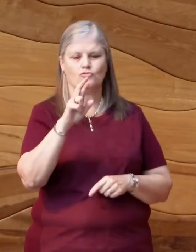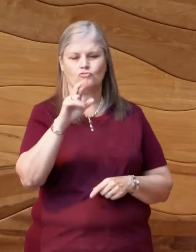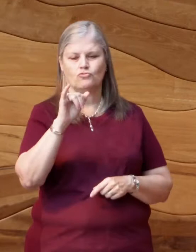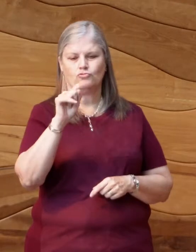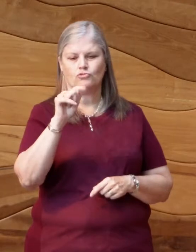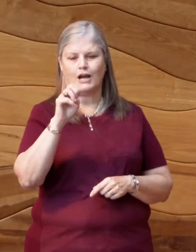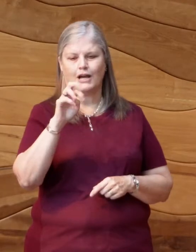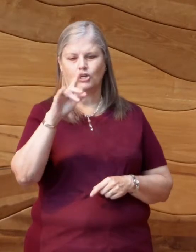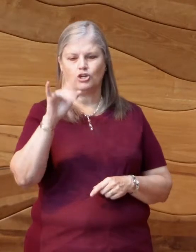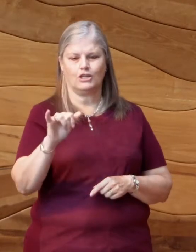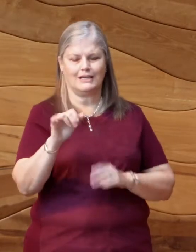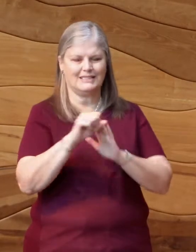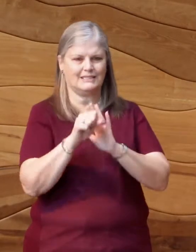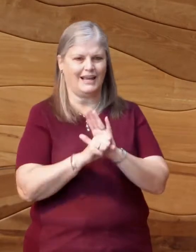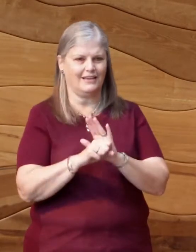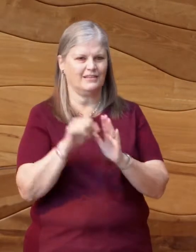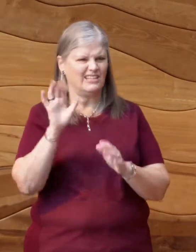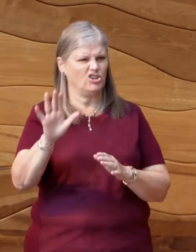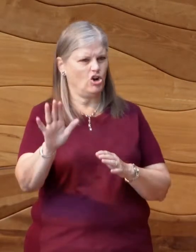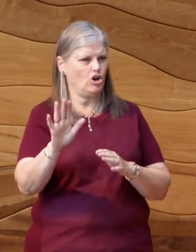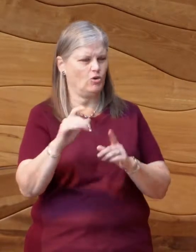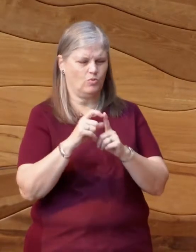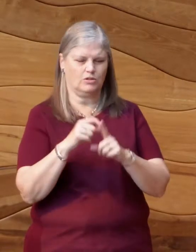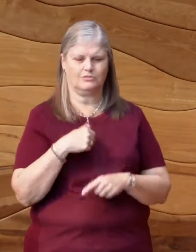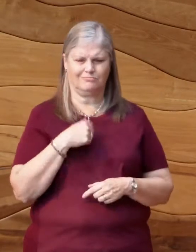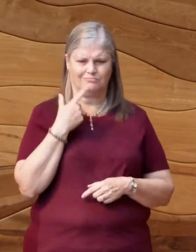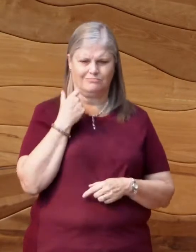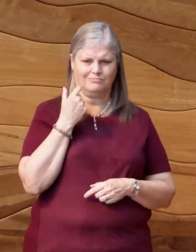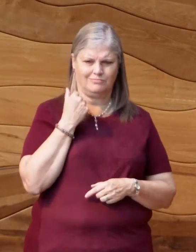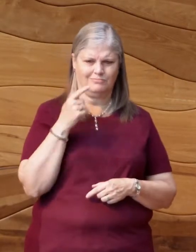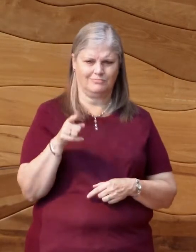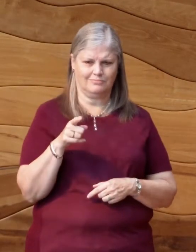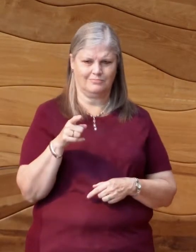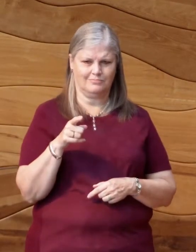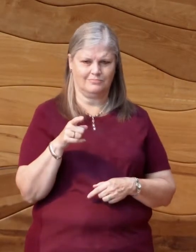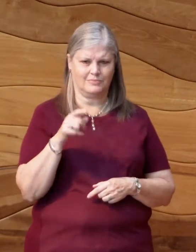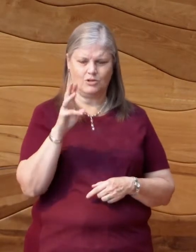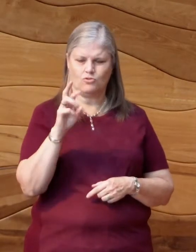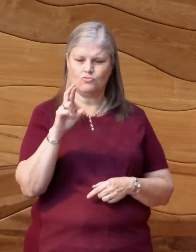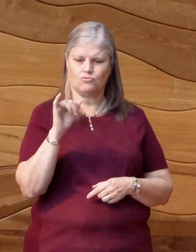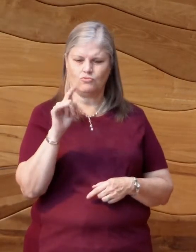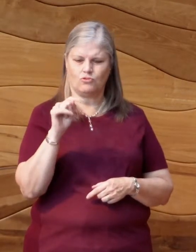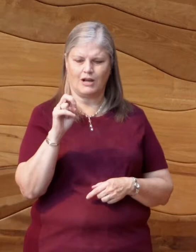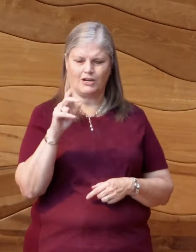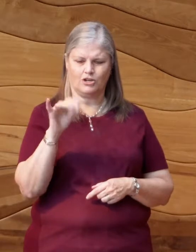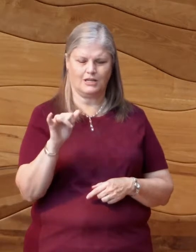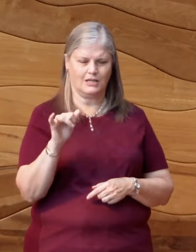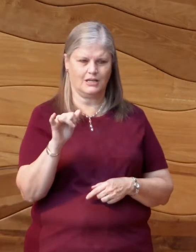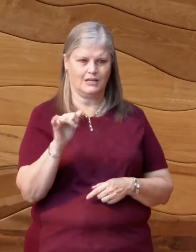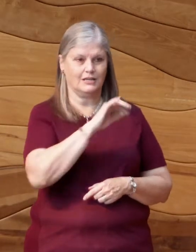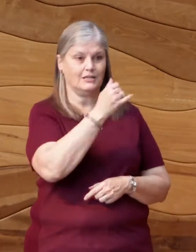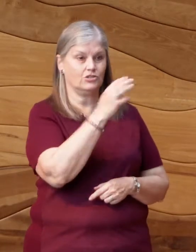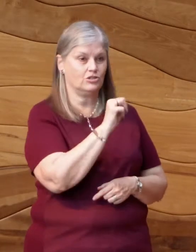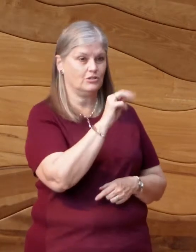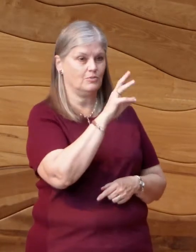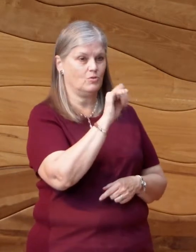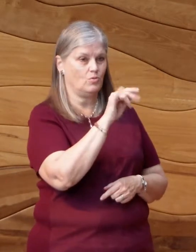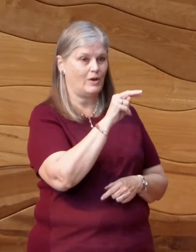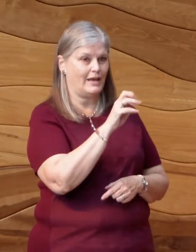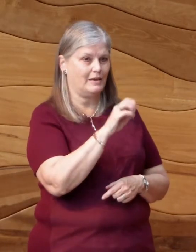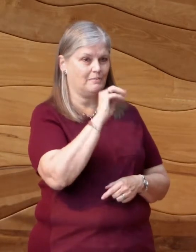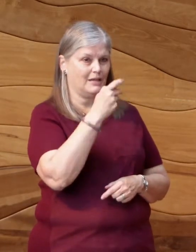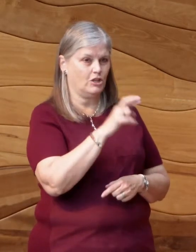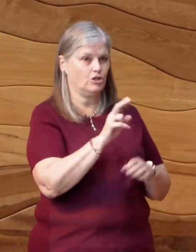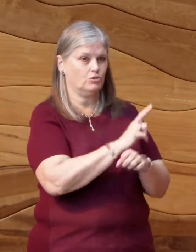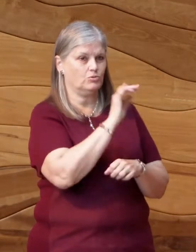Her words, I chuckled to myself that this phrase, used by Jim Wayne Miller 30 years